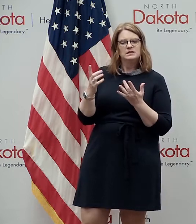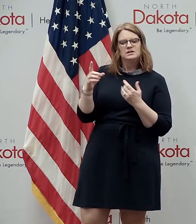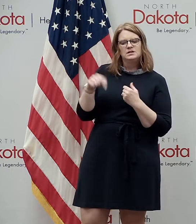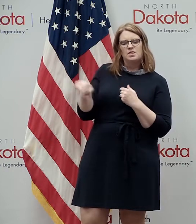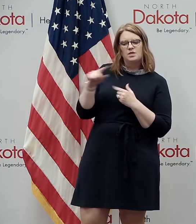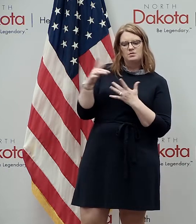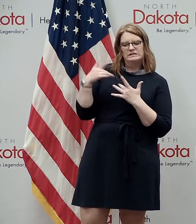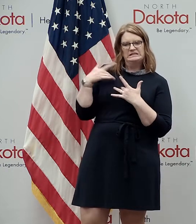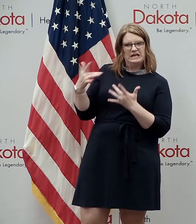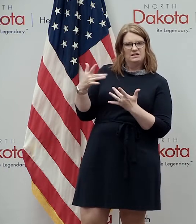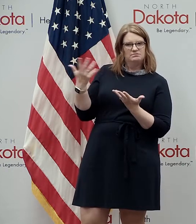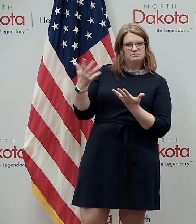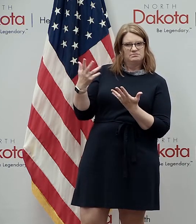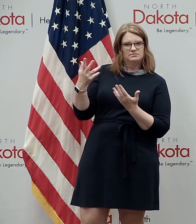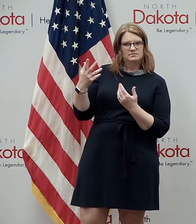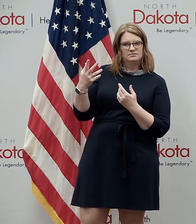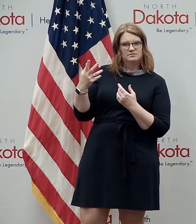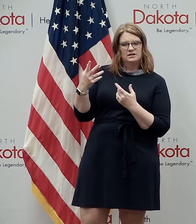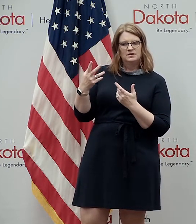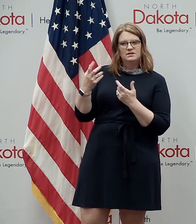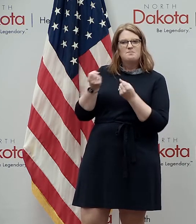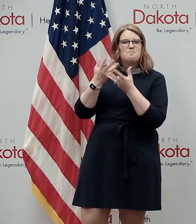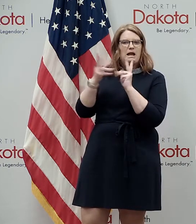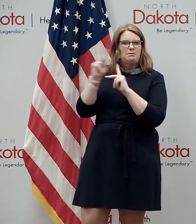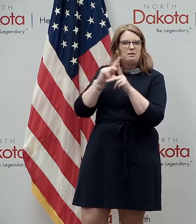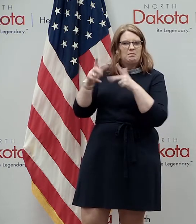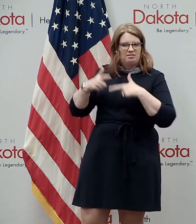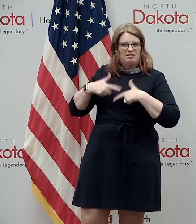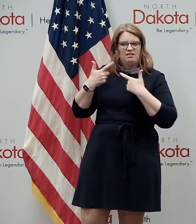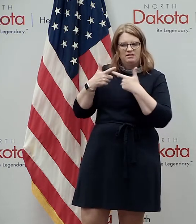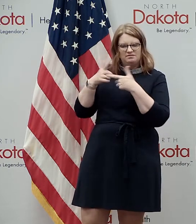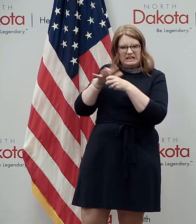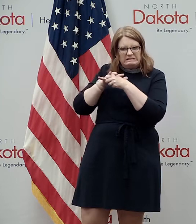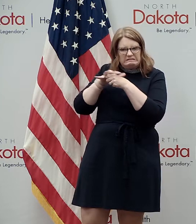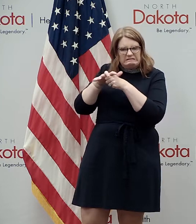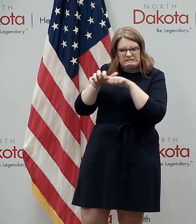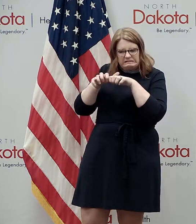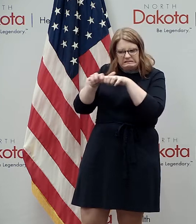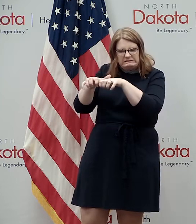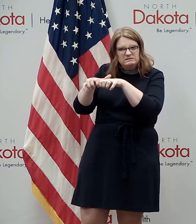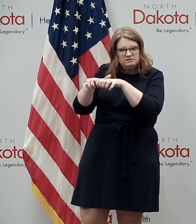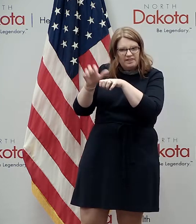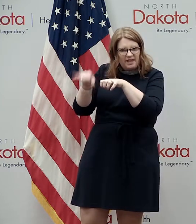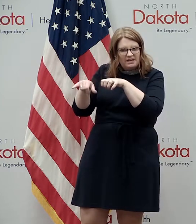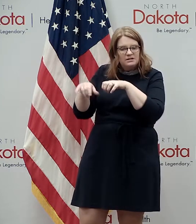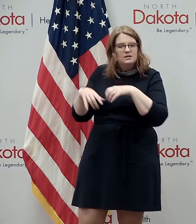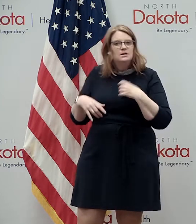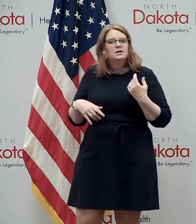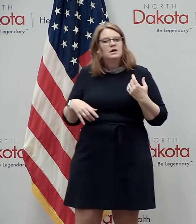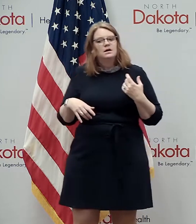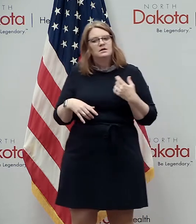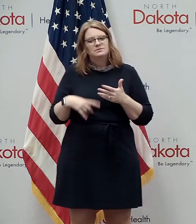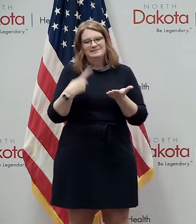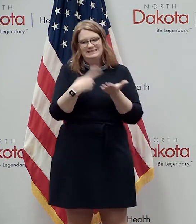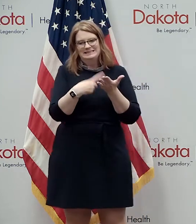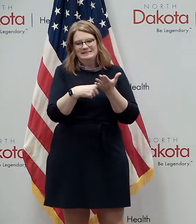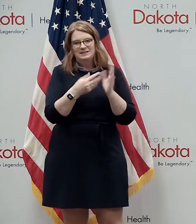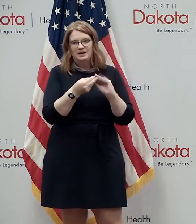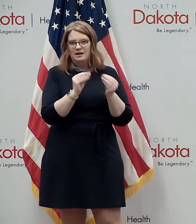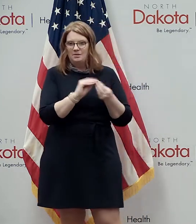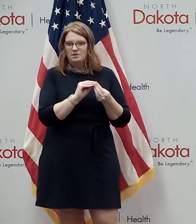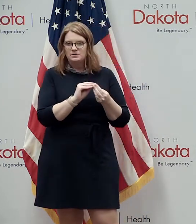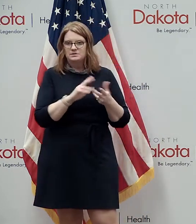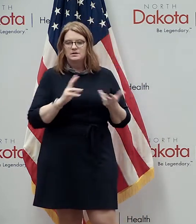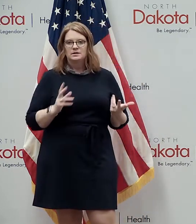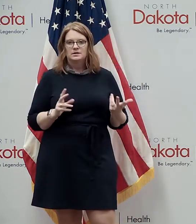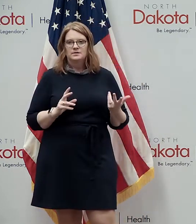that have higher higher dense populations we we want to get into the numbers a little bit and since we